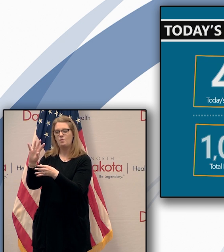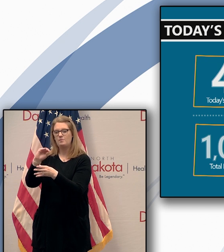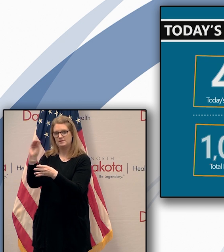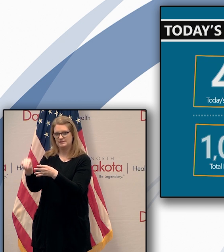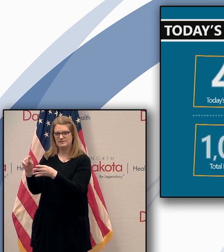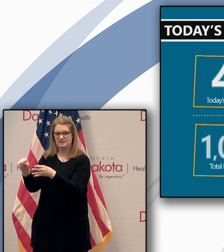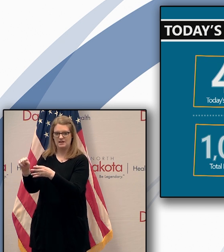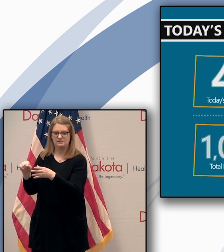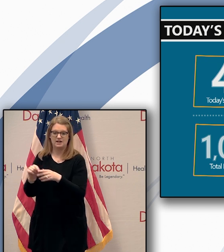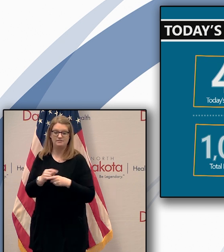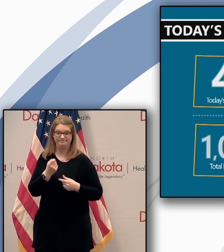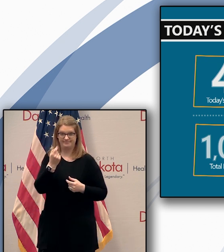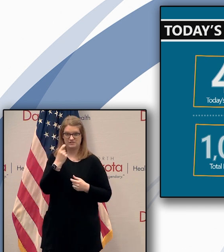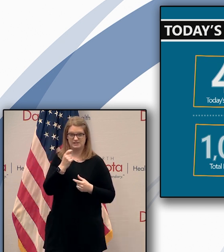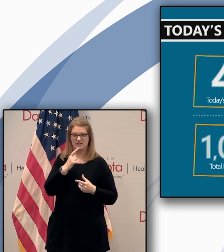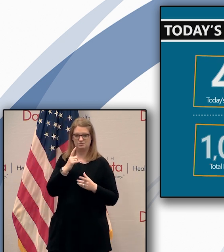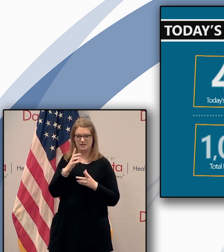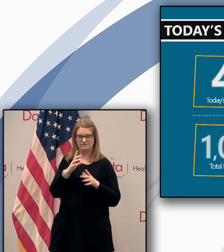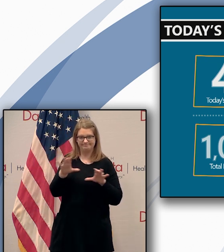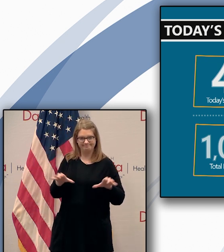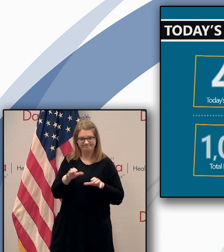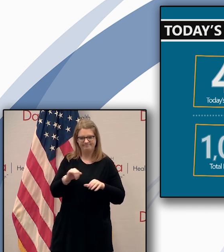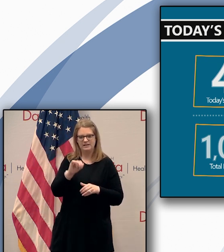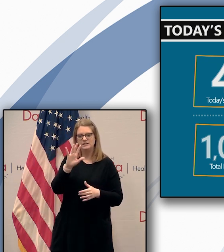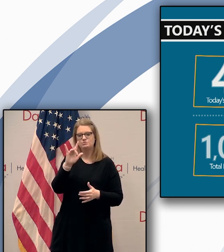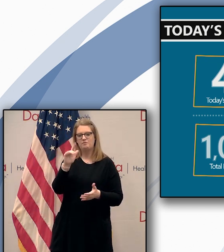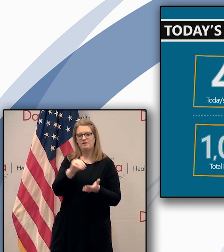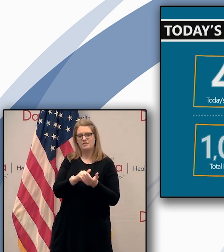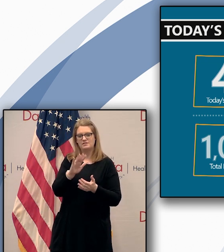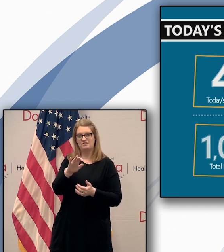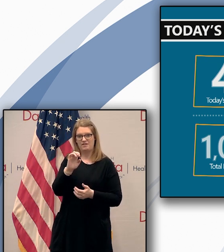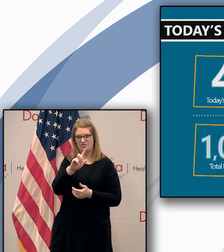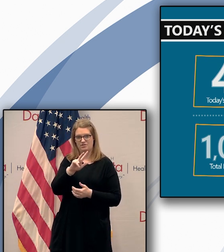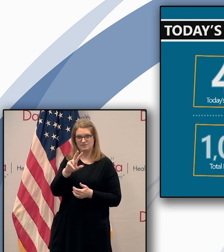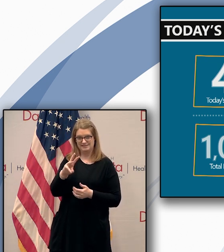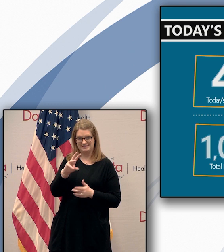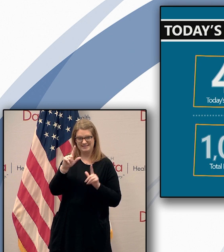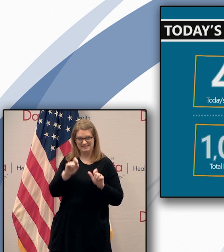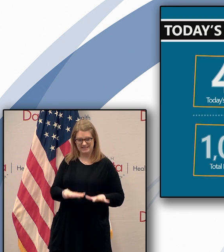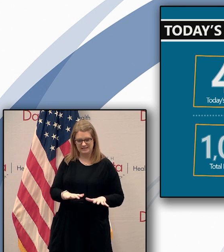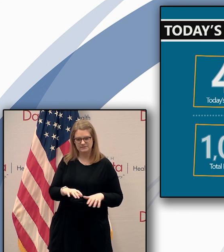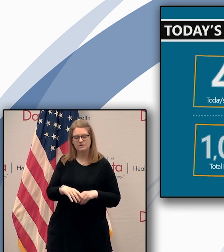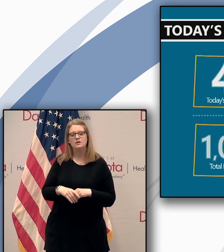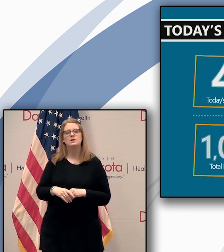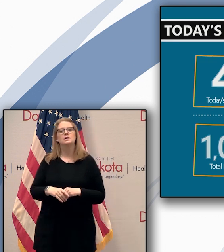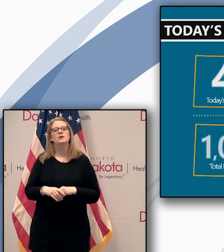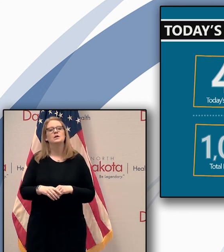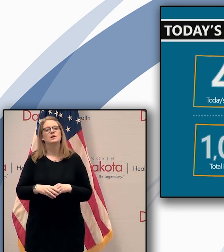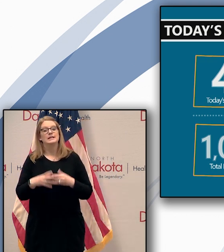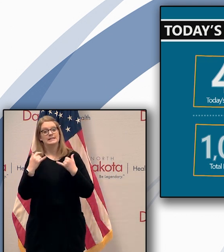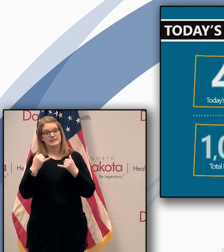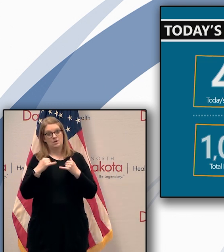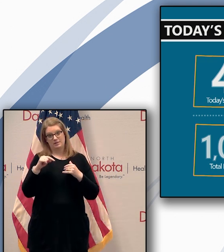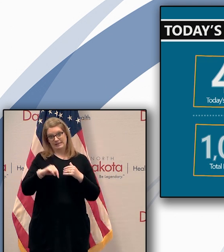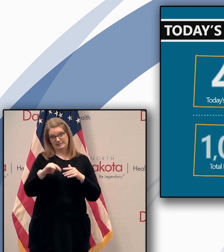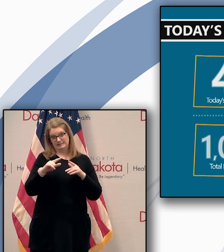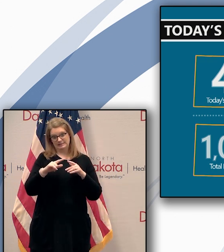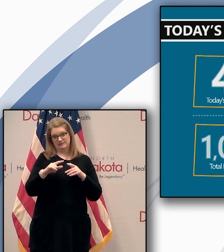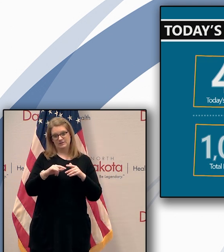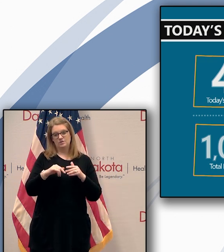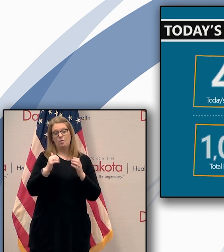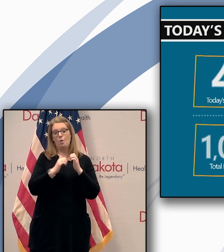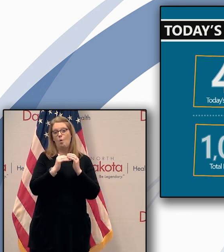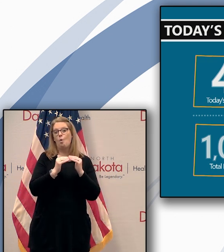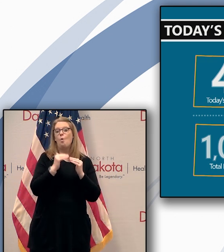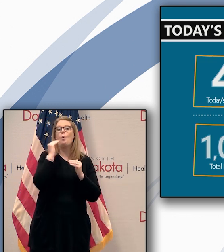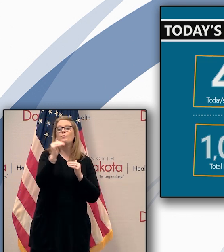rate and again we are in terms of testing with these tests at 20 over 25